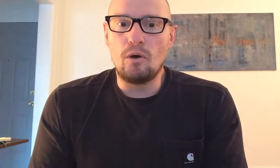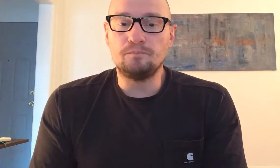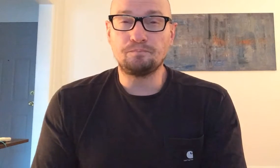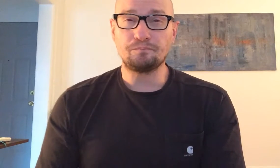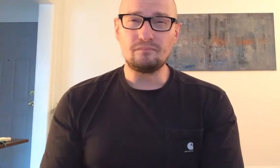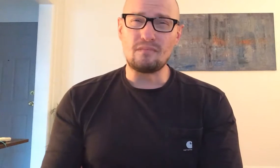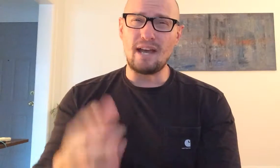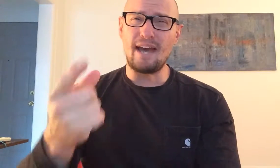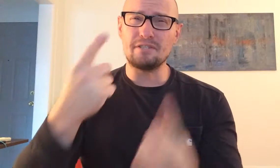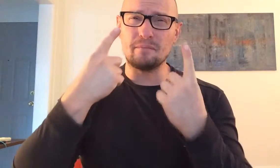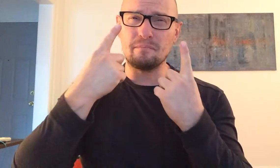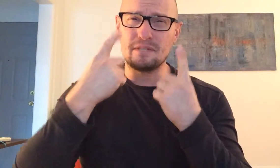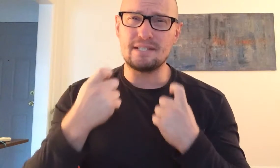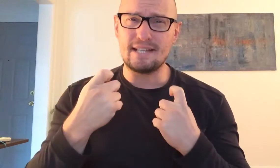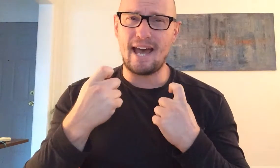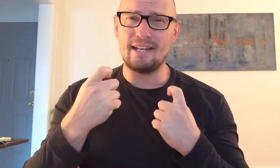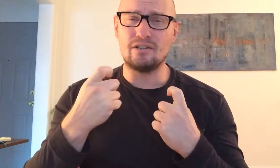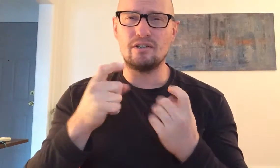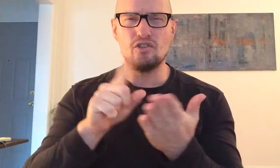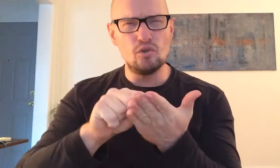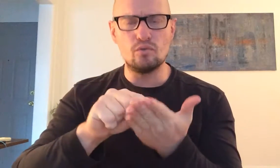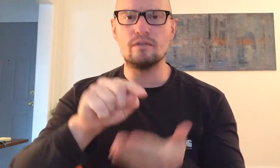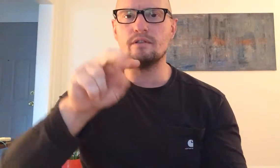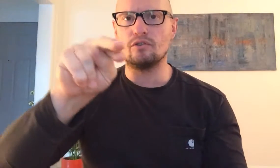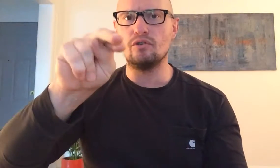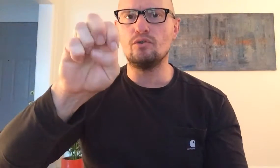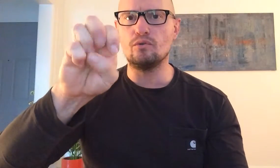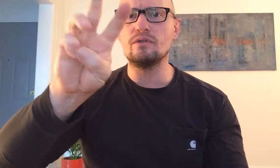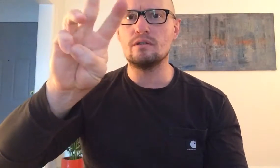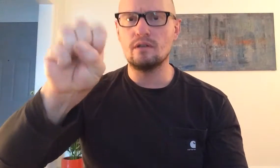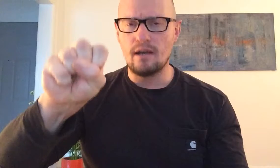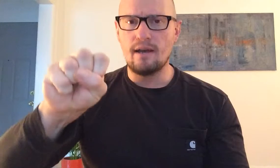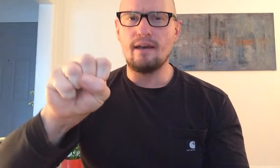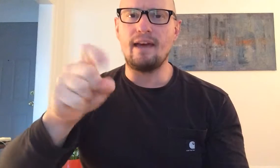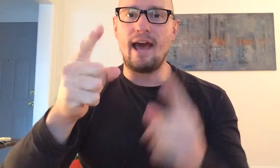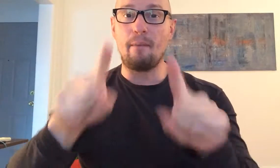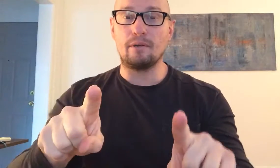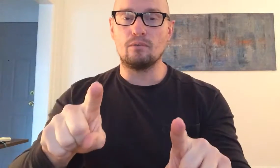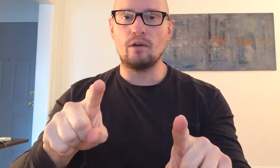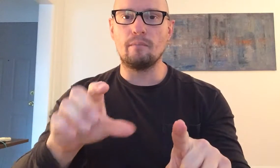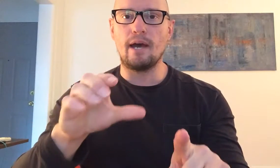I have some sad news news news that happened one of my